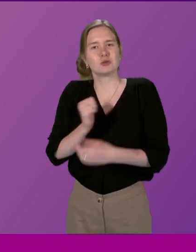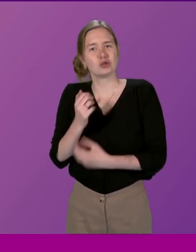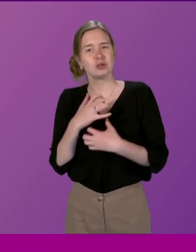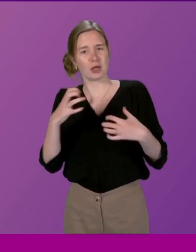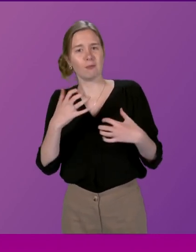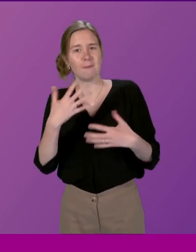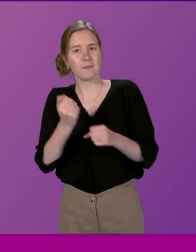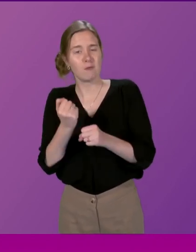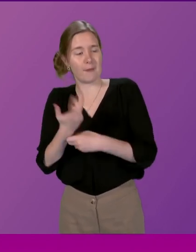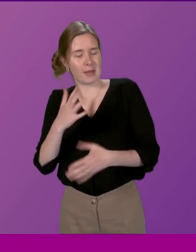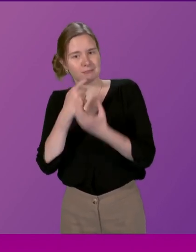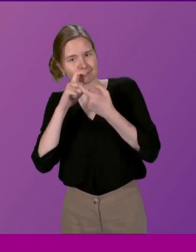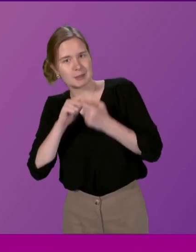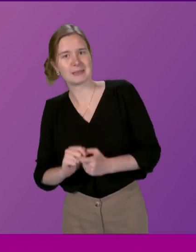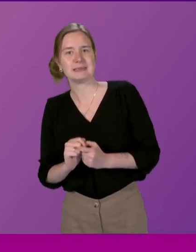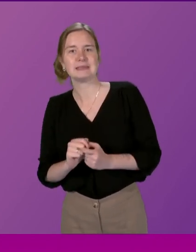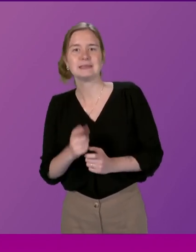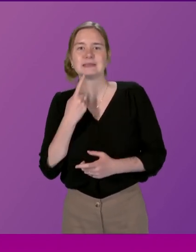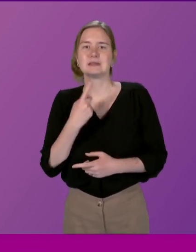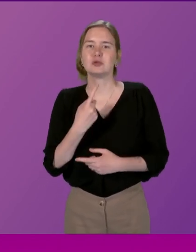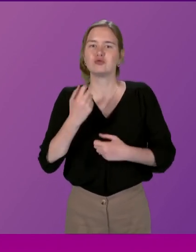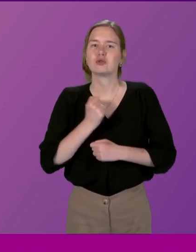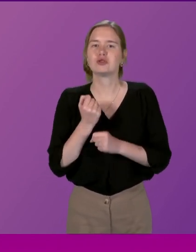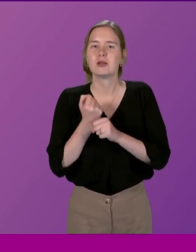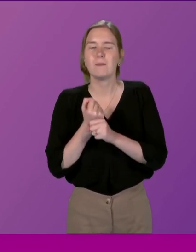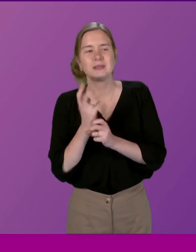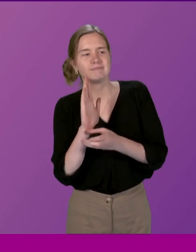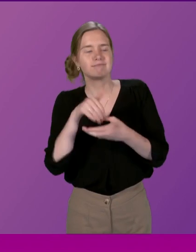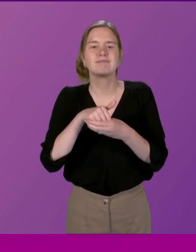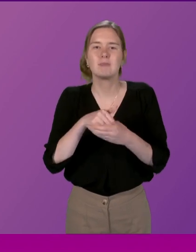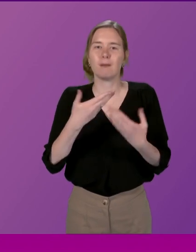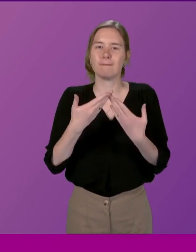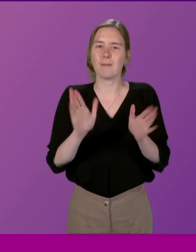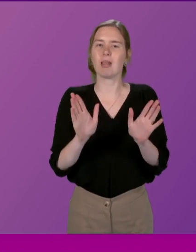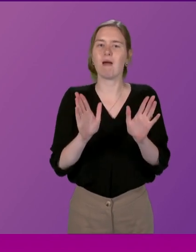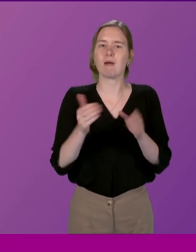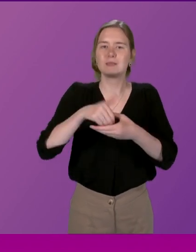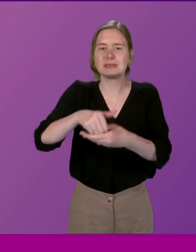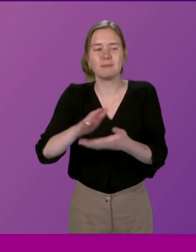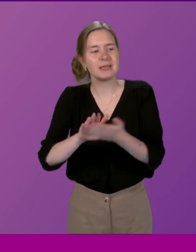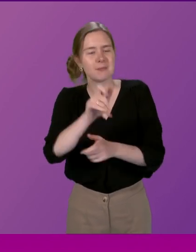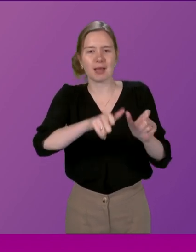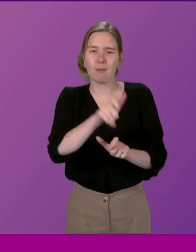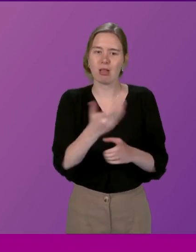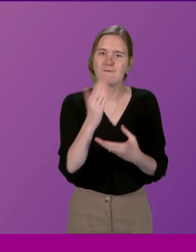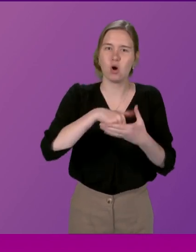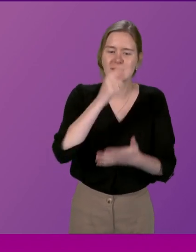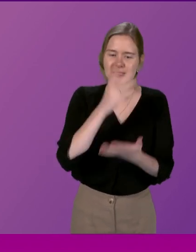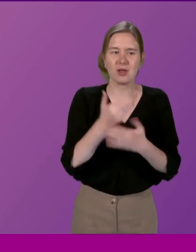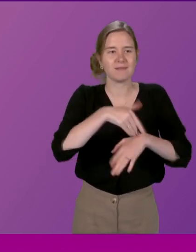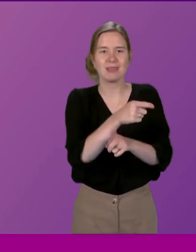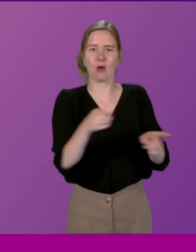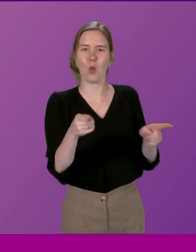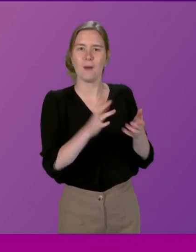also committed to. The Scottish Government's vision for public participation is that people can be involved in the decisions that affect them, making